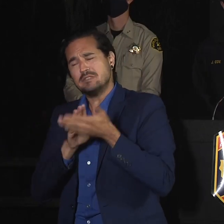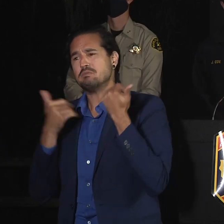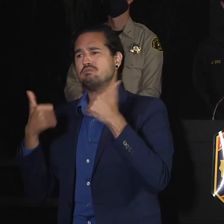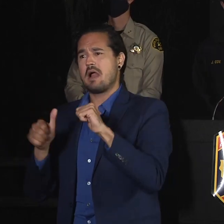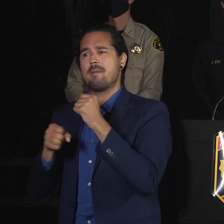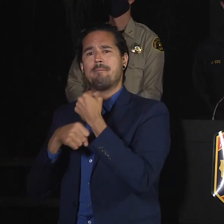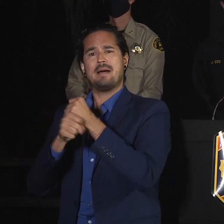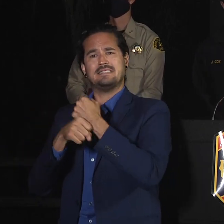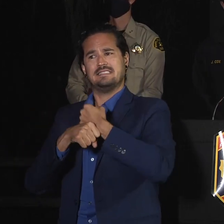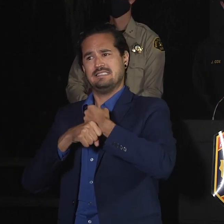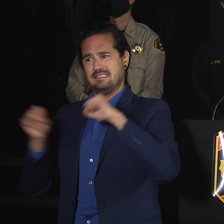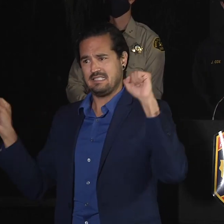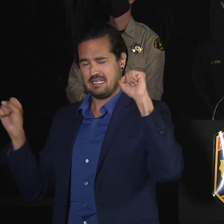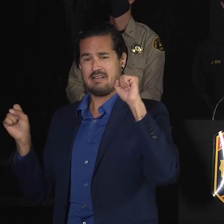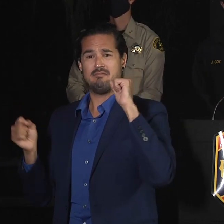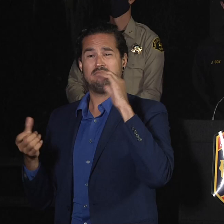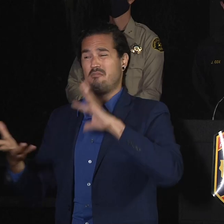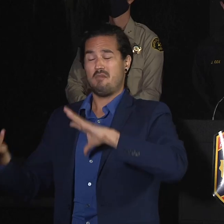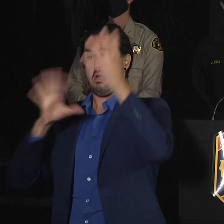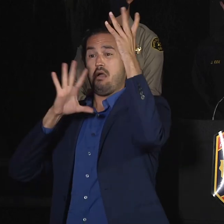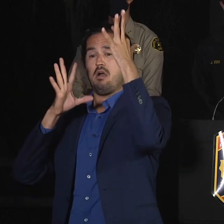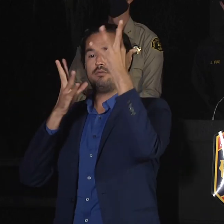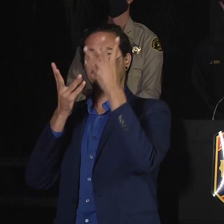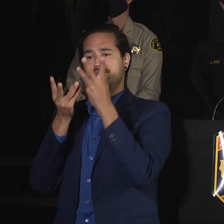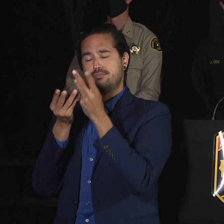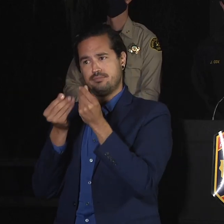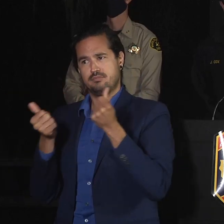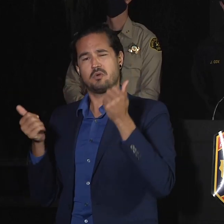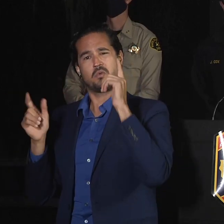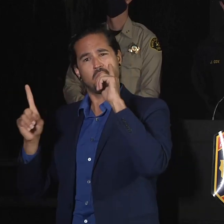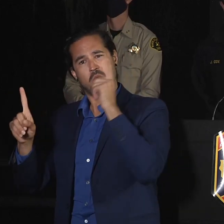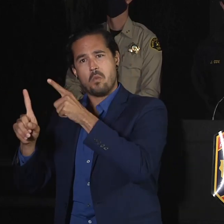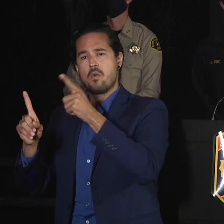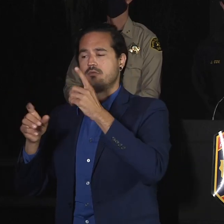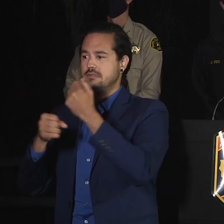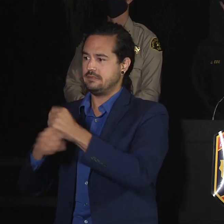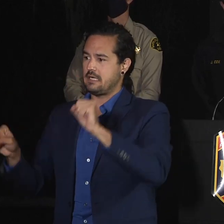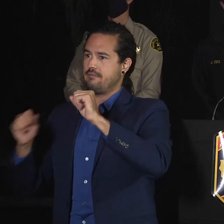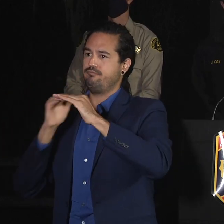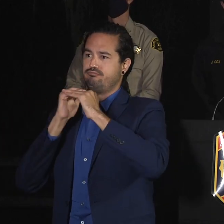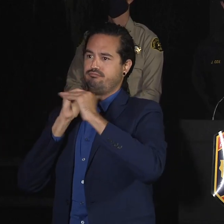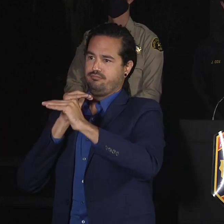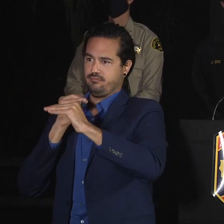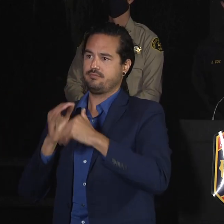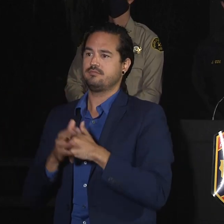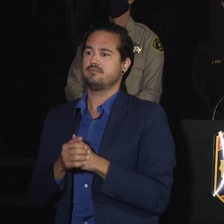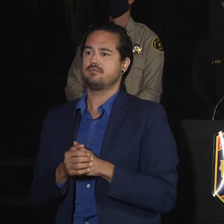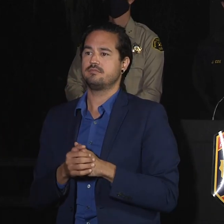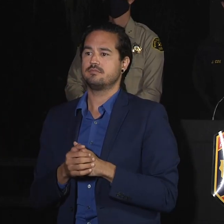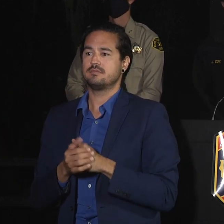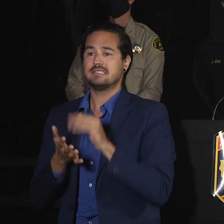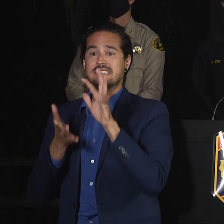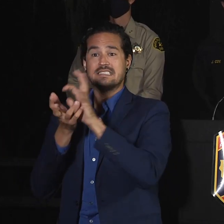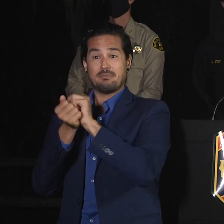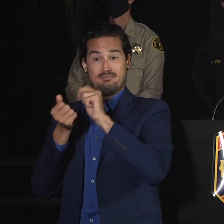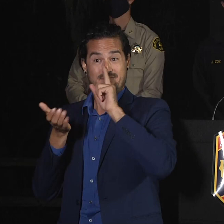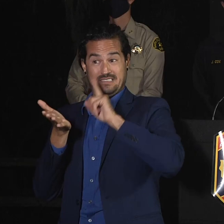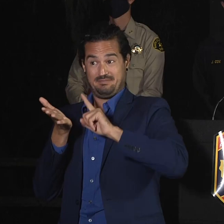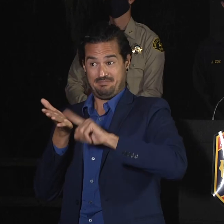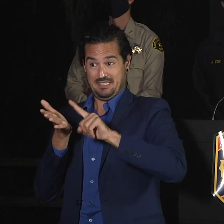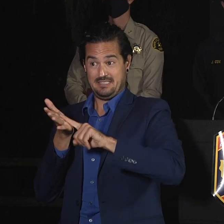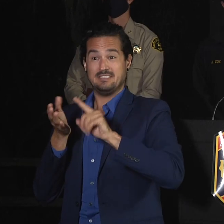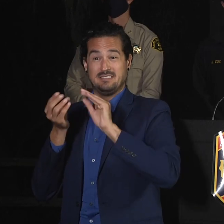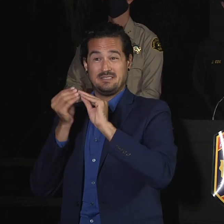reemphasize what Chief Deputy Clark said. For damage inspection, as that continues, the numbers continue to go up.